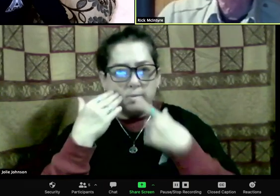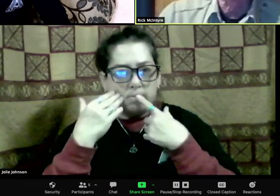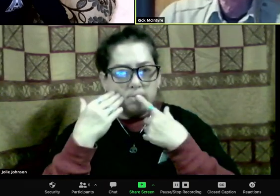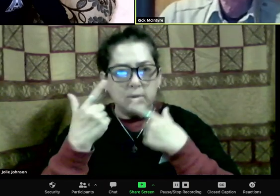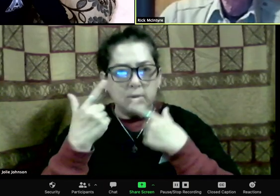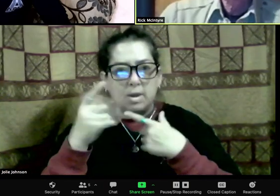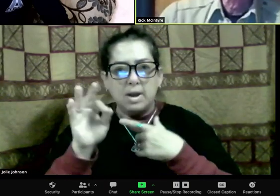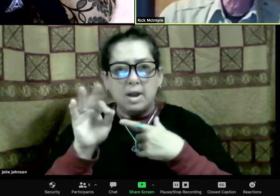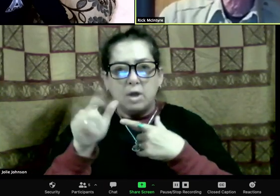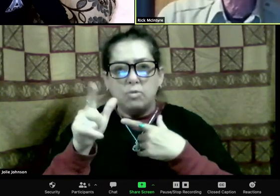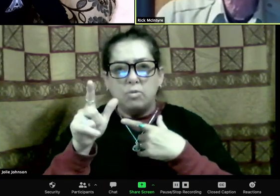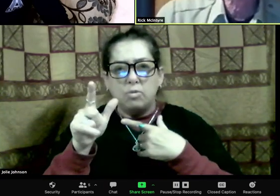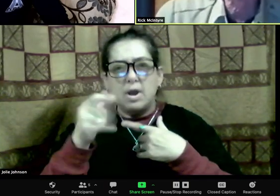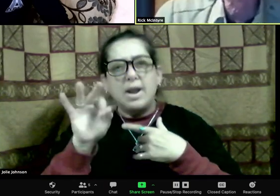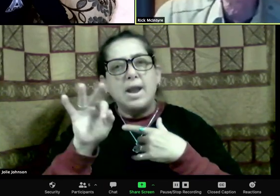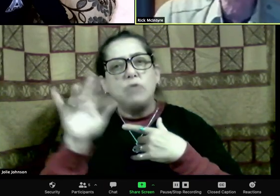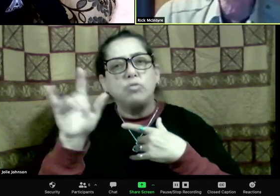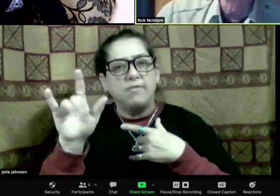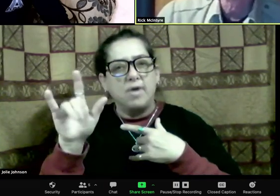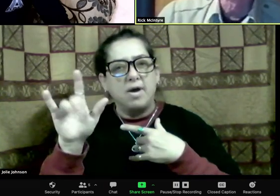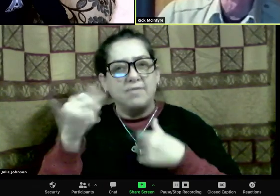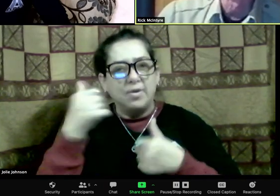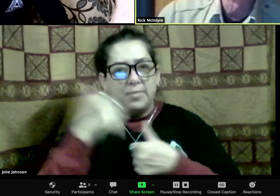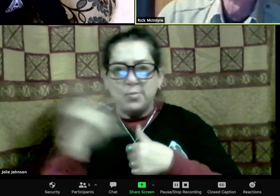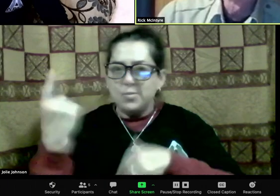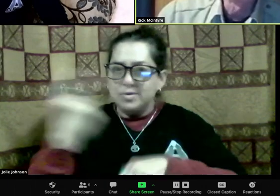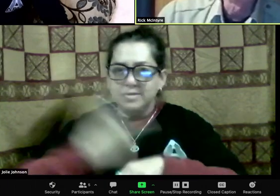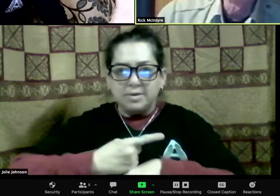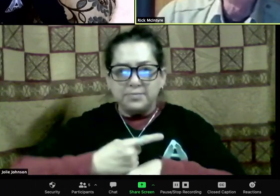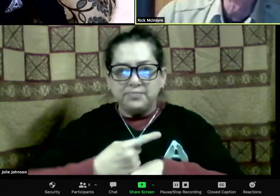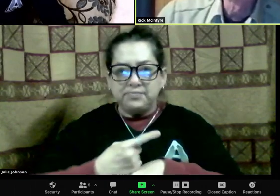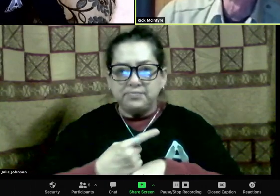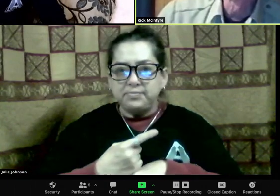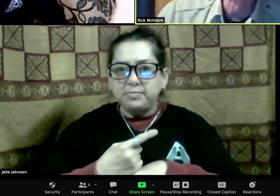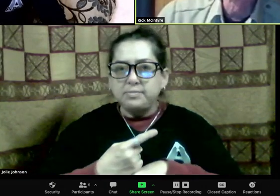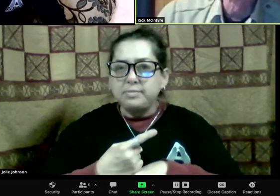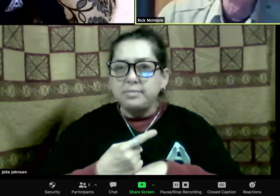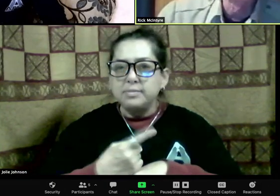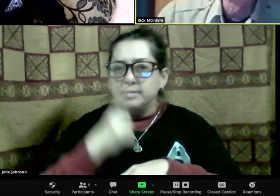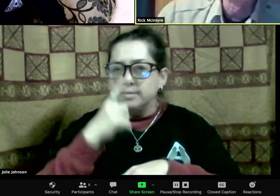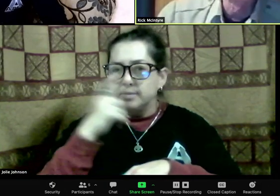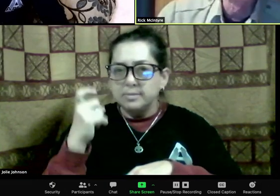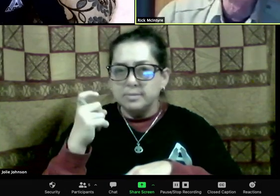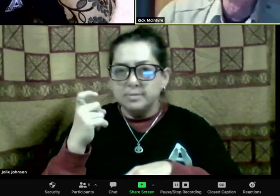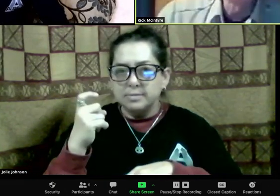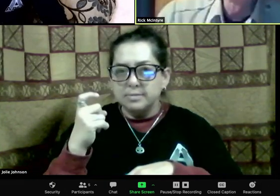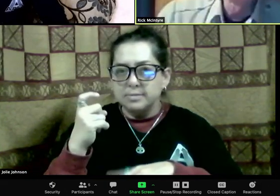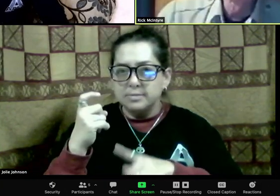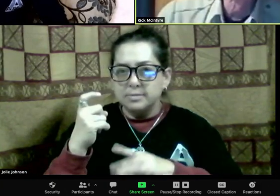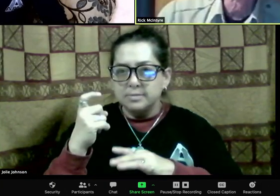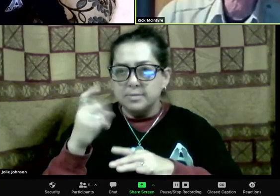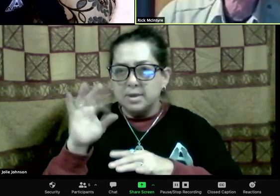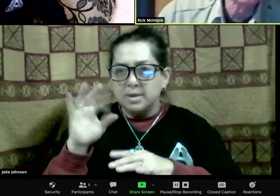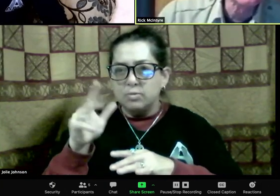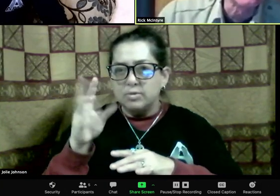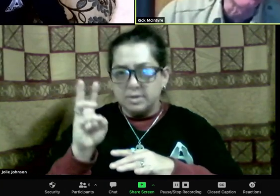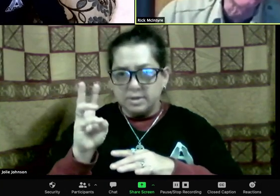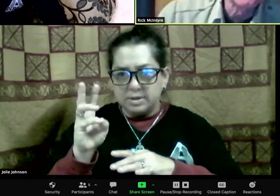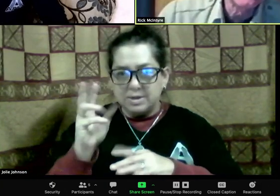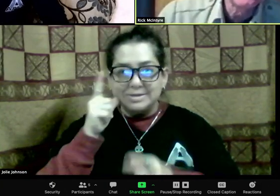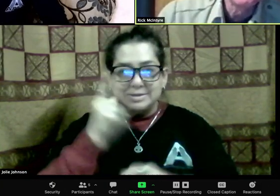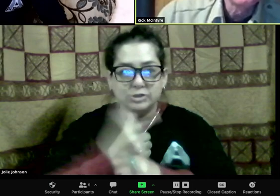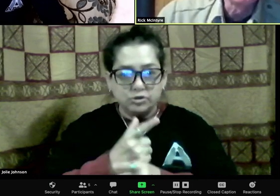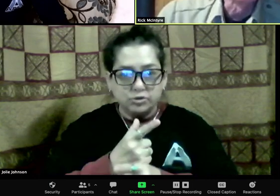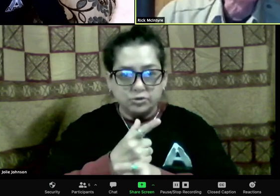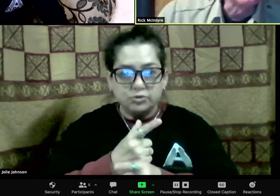rejuvenate the pack in the territory and at the den site. Your listeners may know that most of